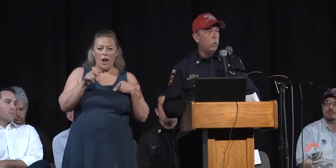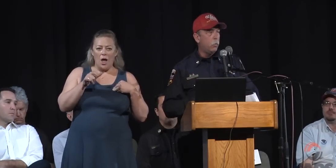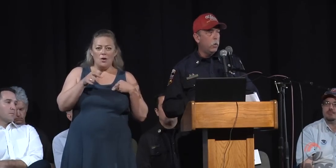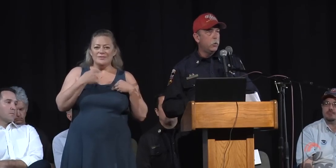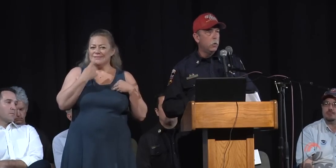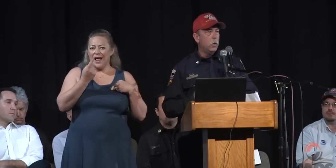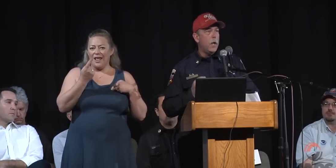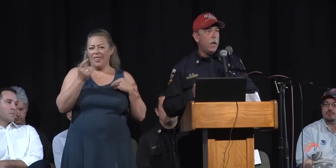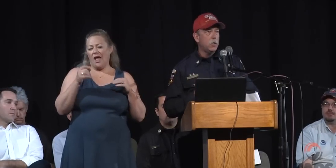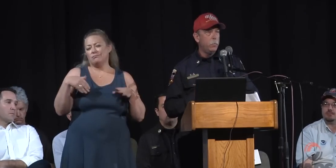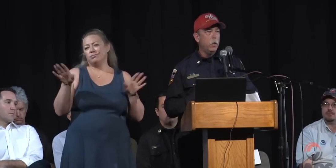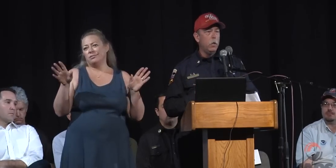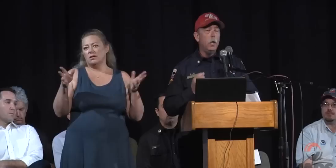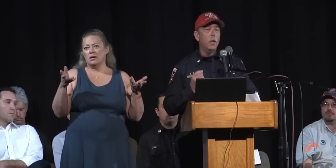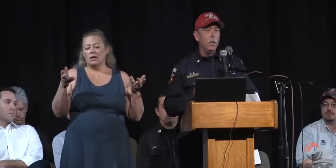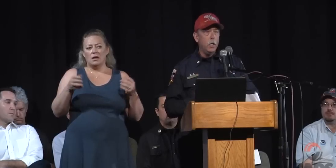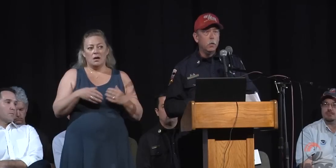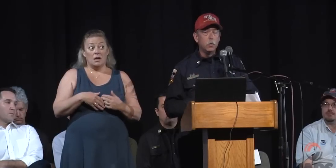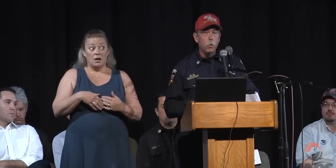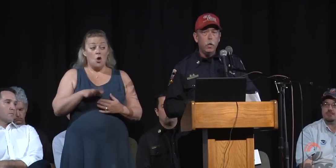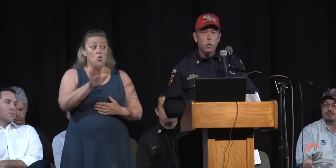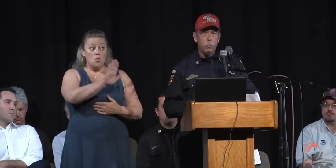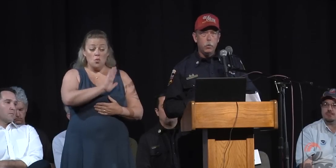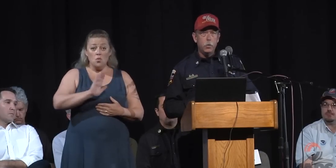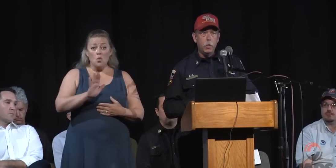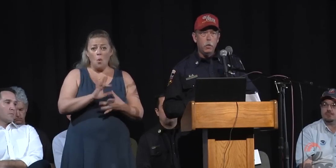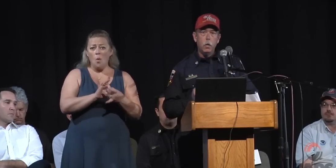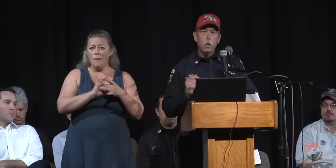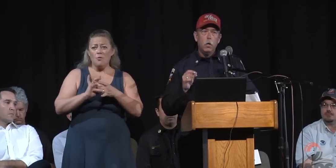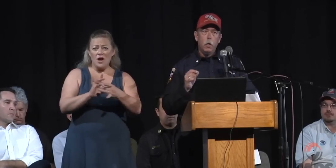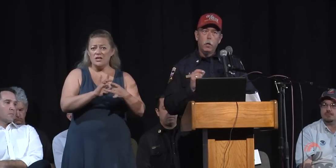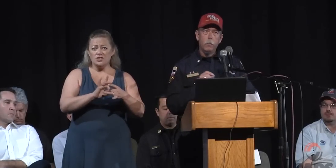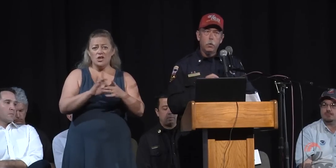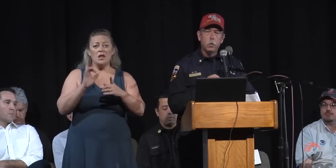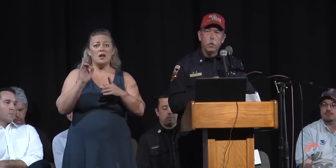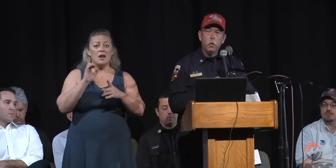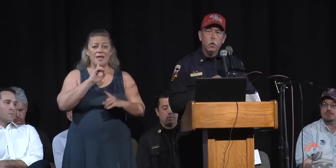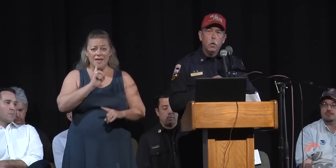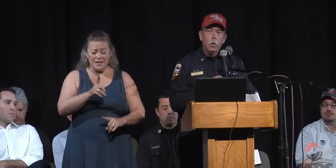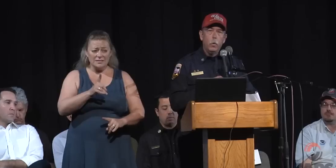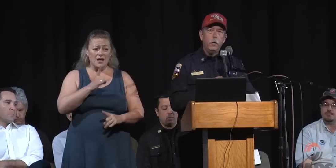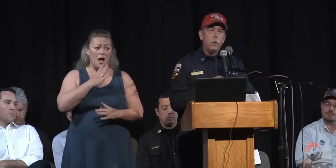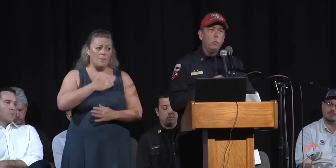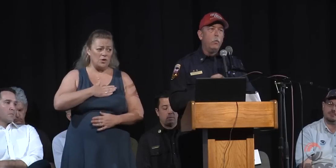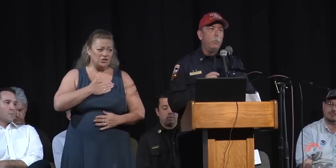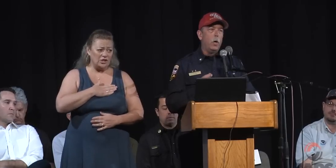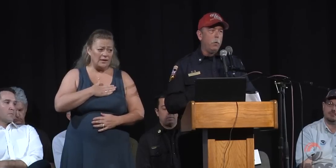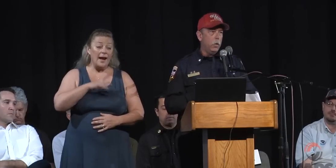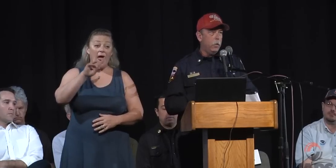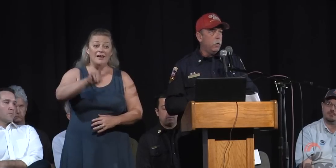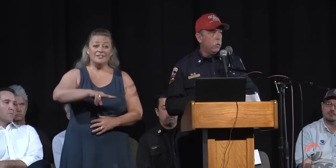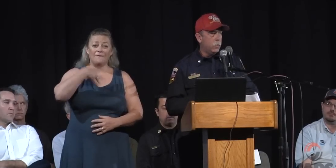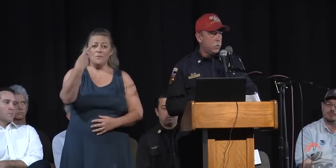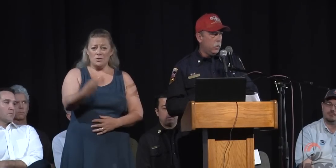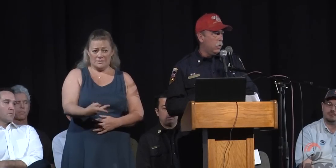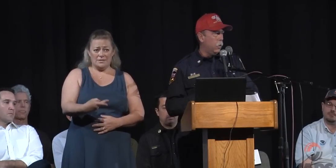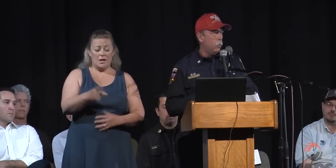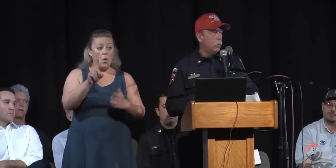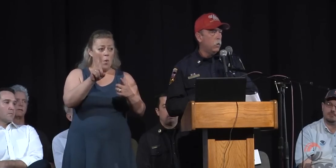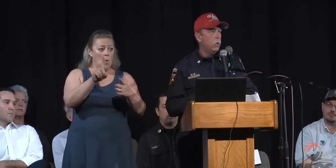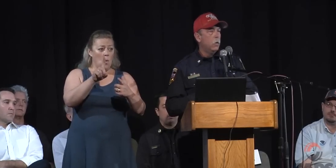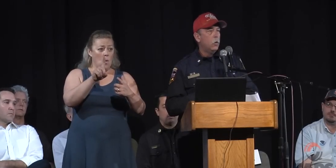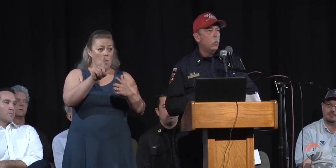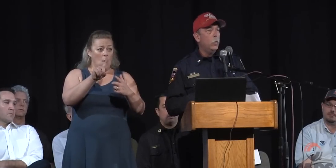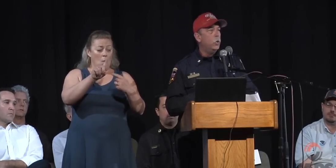your cooperation has been and is greatly appreciated. And conversely, when it's time to repopulate it in a devastated